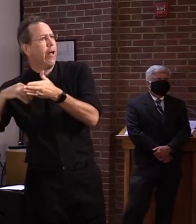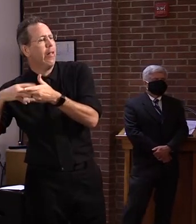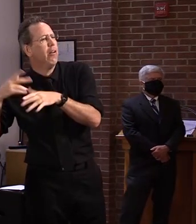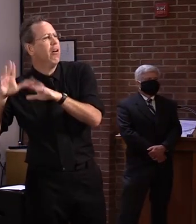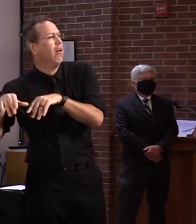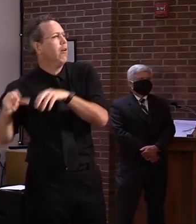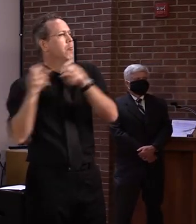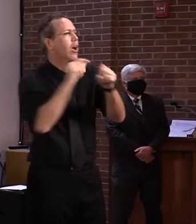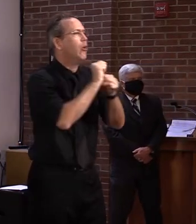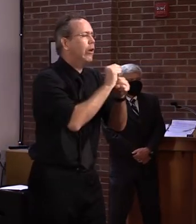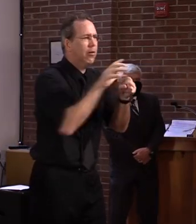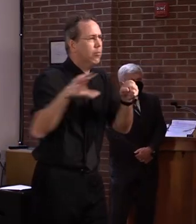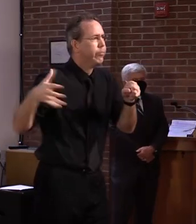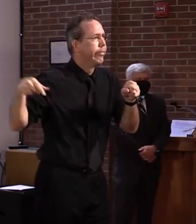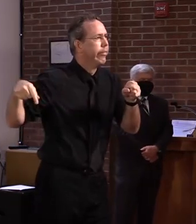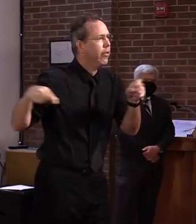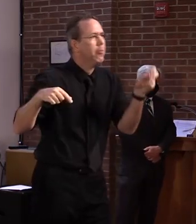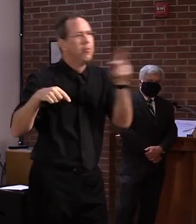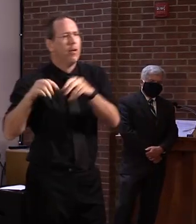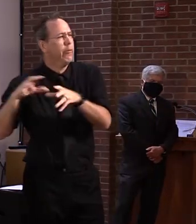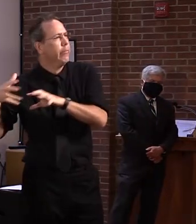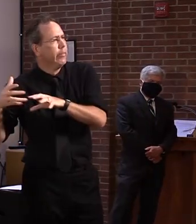adjudicators does the state have right now?